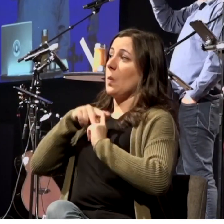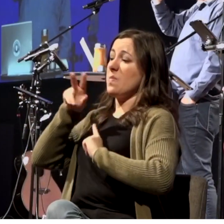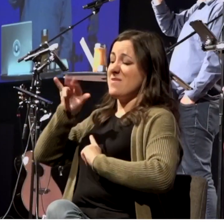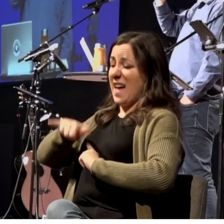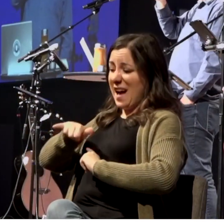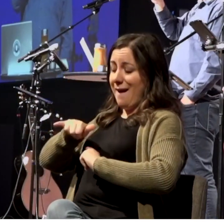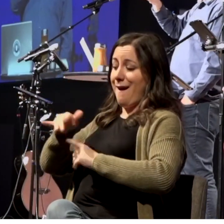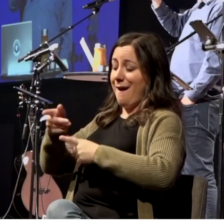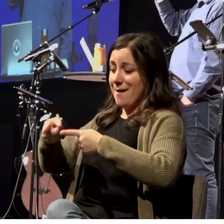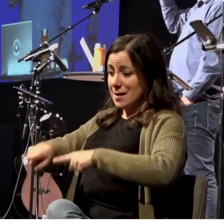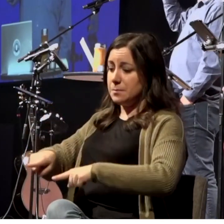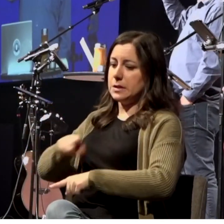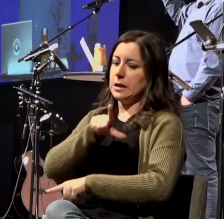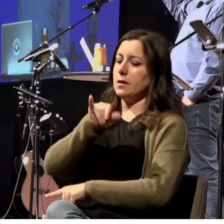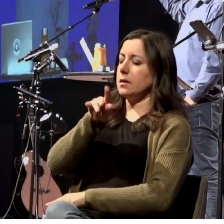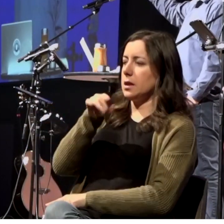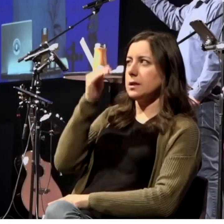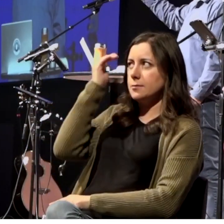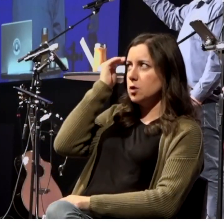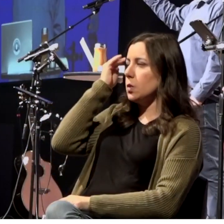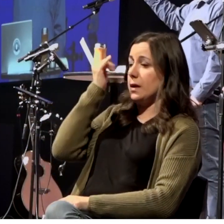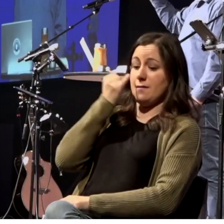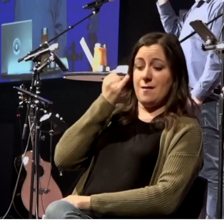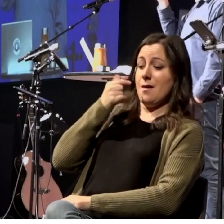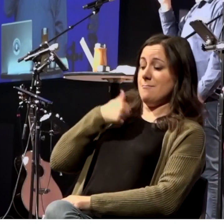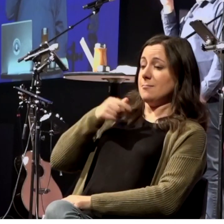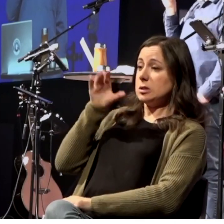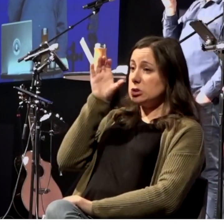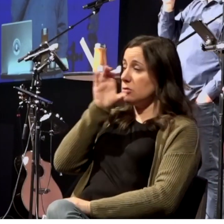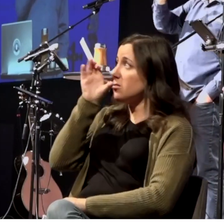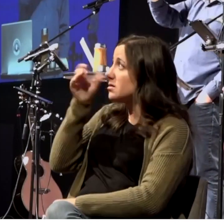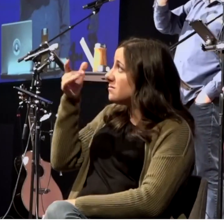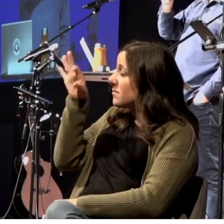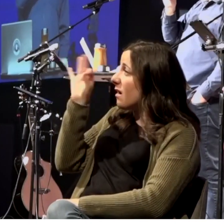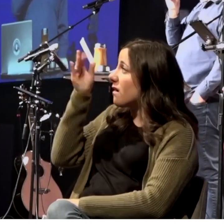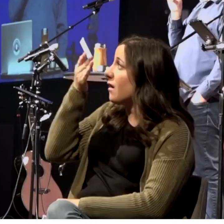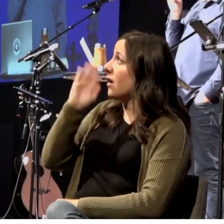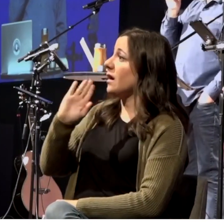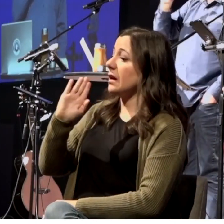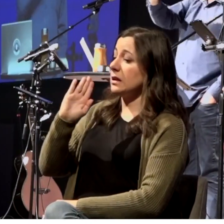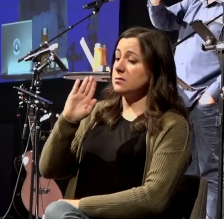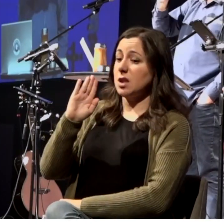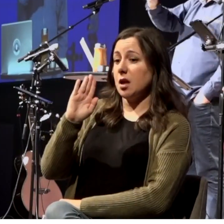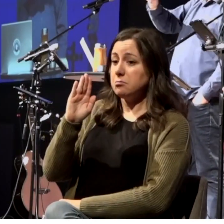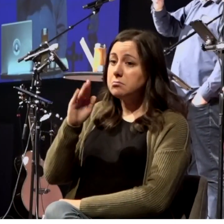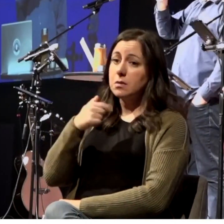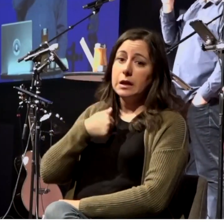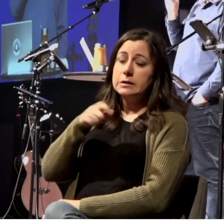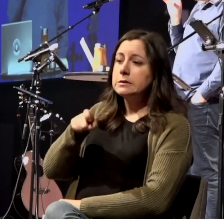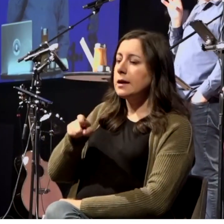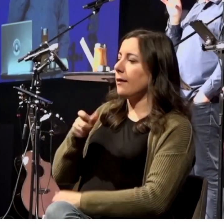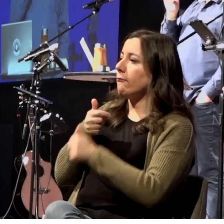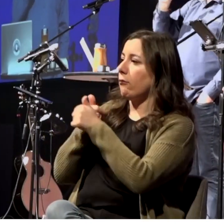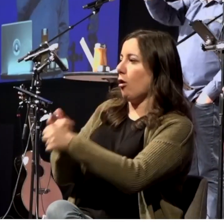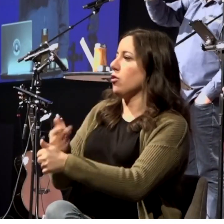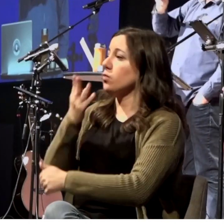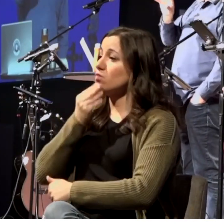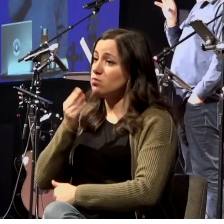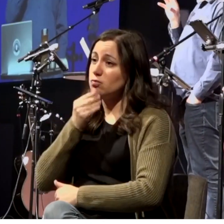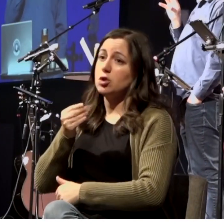she had said, well, if I'm going to seek God, I guess I should follow the Hebrew practices and start praying and